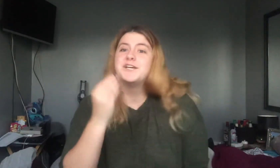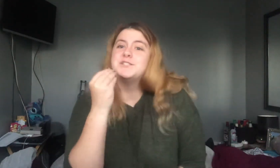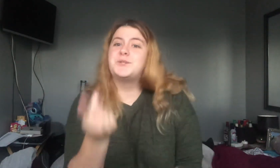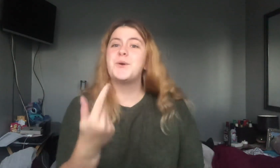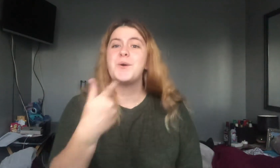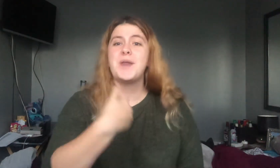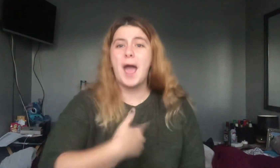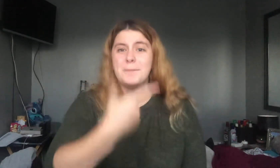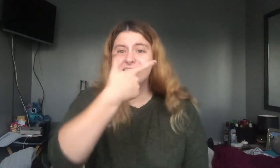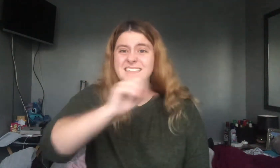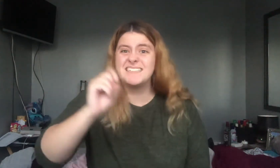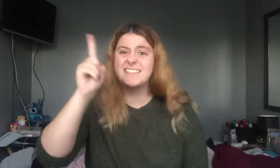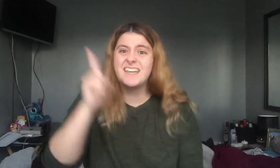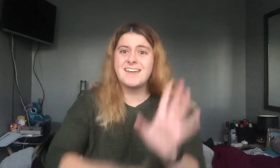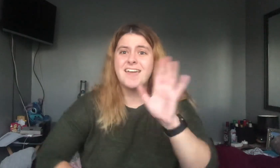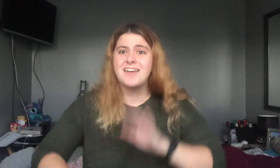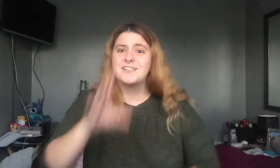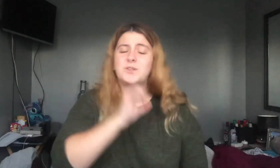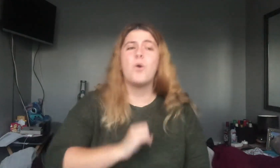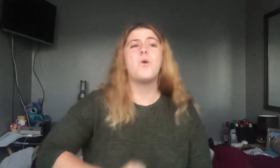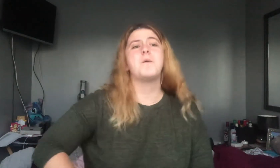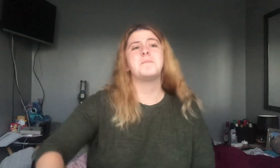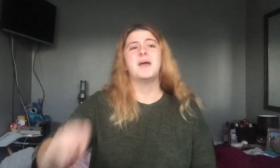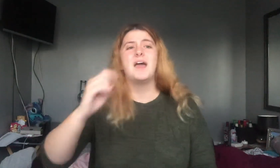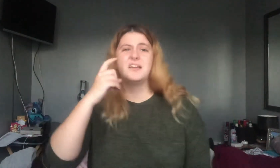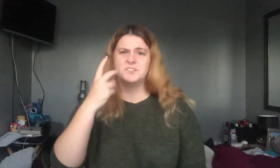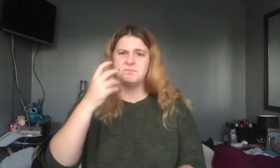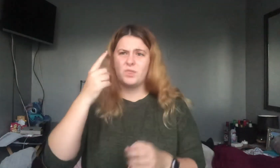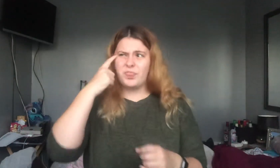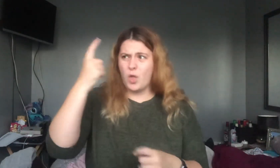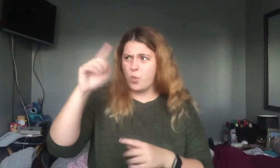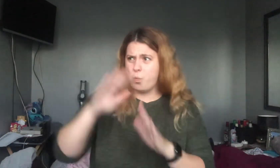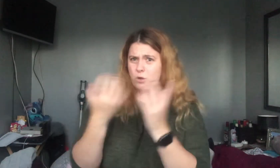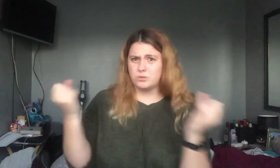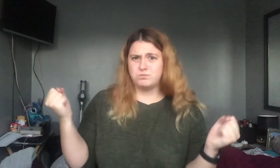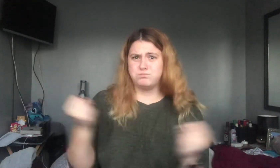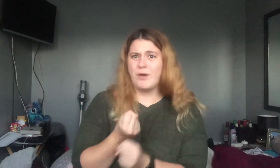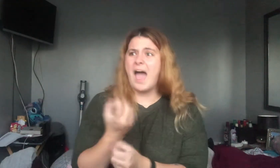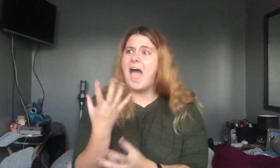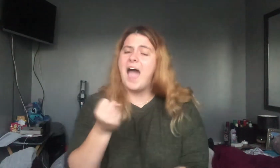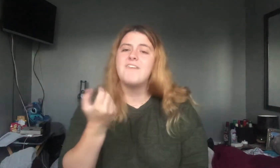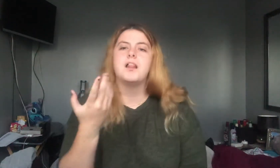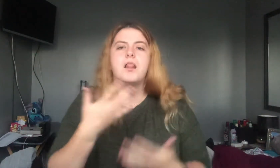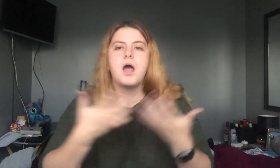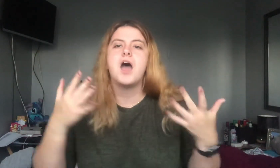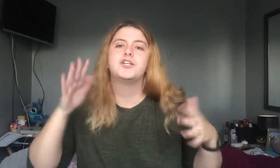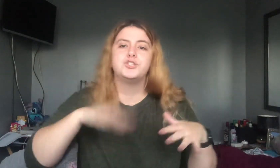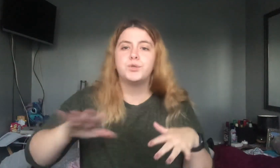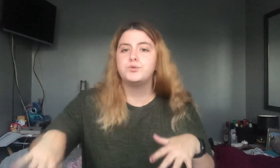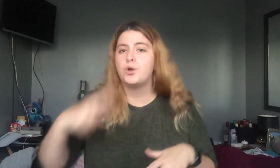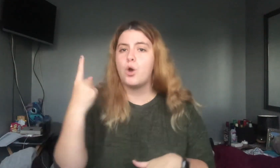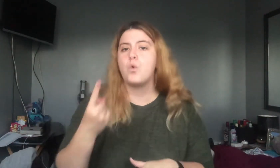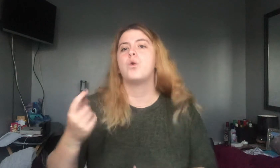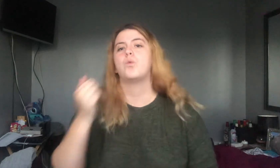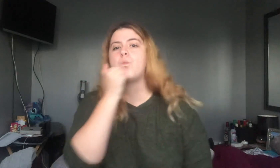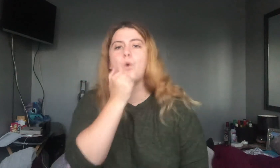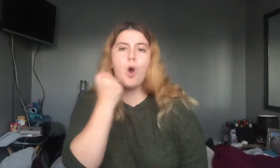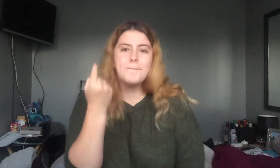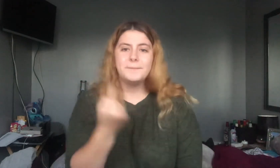Soon I'll be 60 years old. Will I think the world is colder? Will I have a lot of children who can go meet?